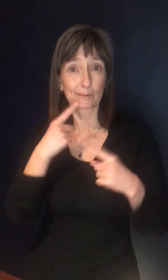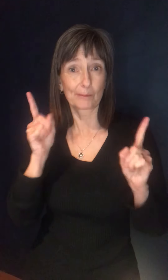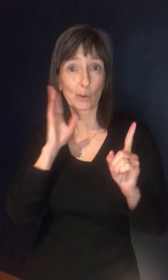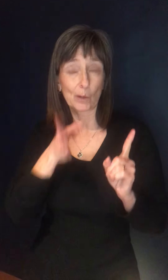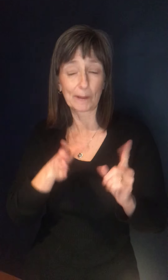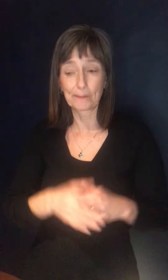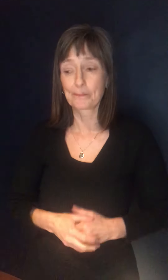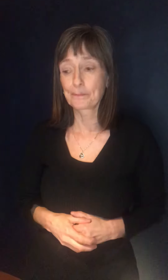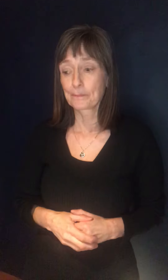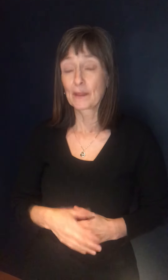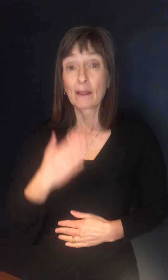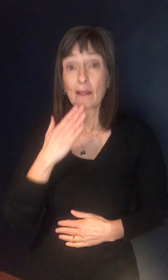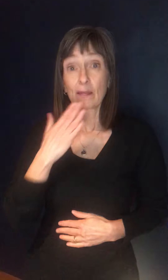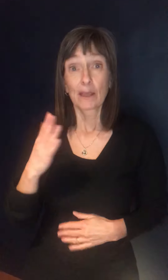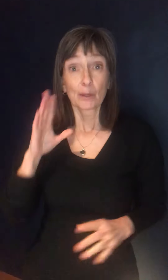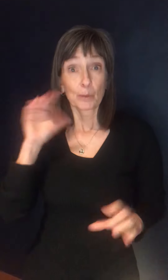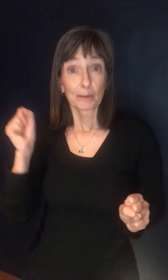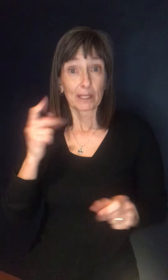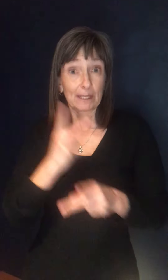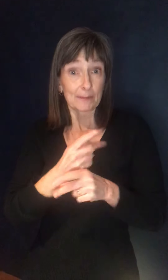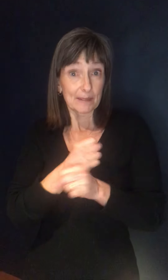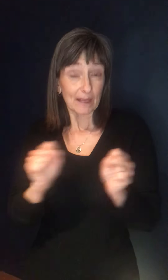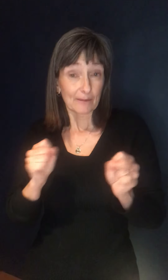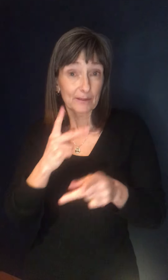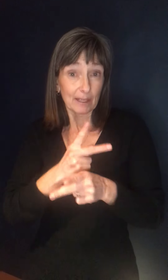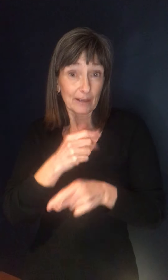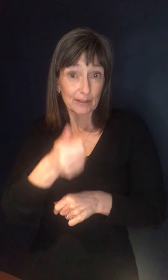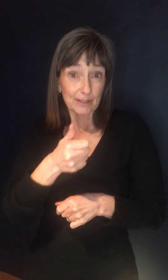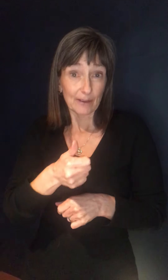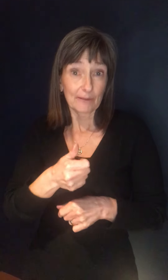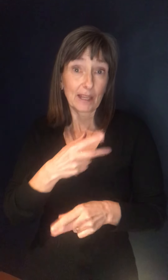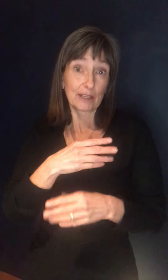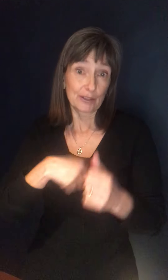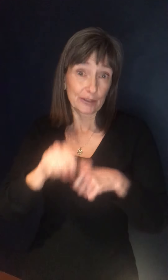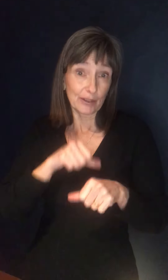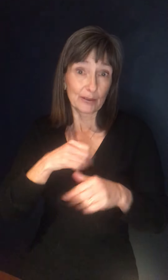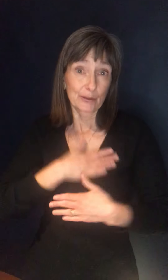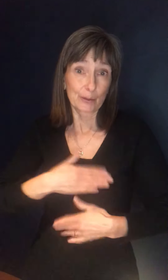Thank you, Premier. Stay safe, everyone. Take care of yourself and each other and enjoy the rest of your day.